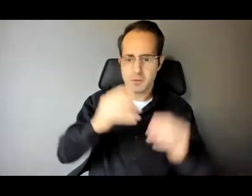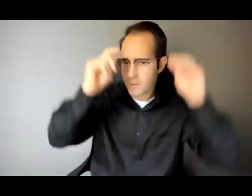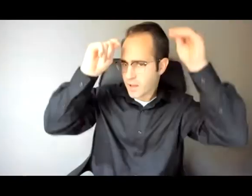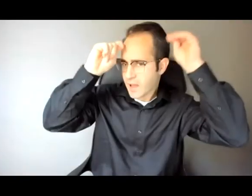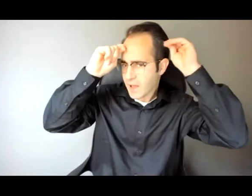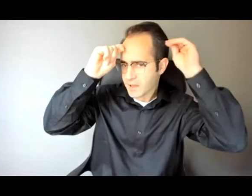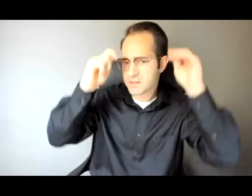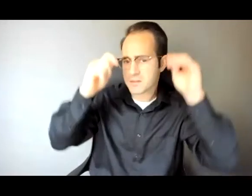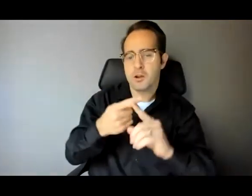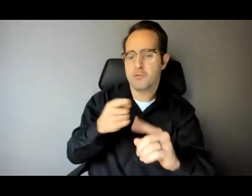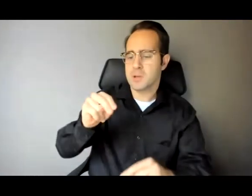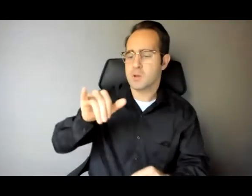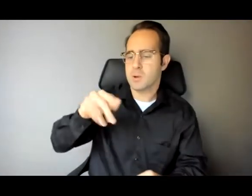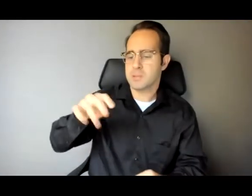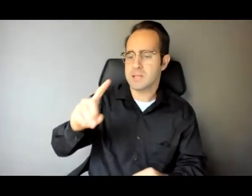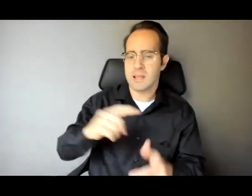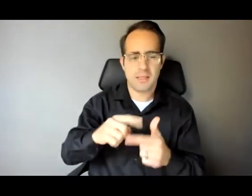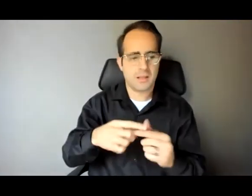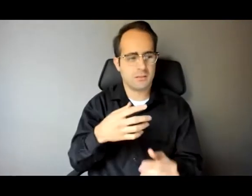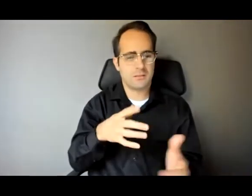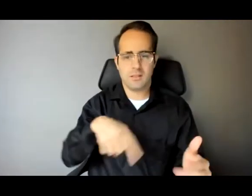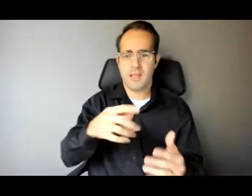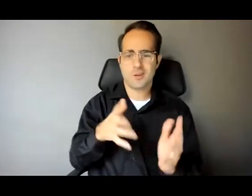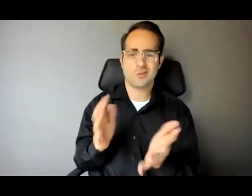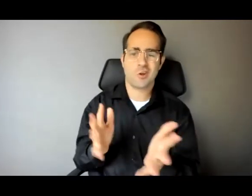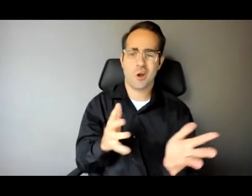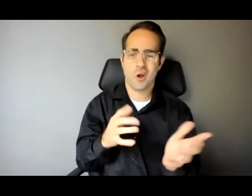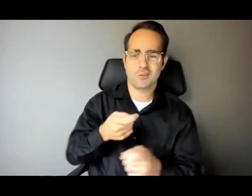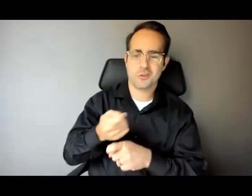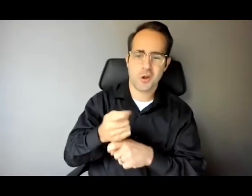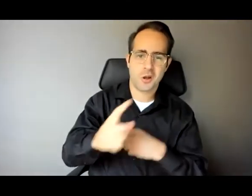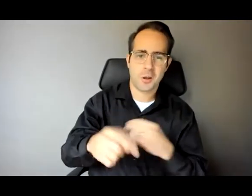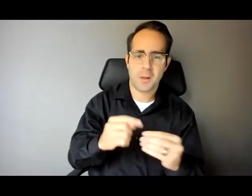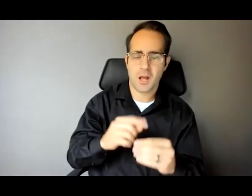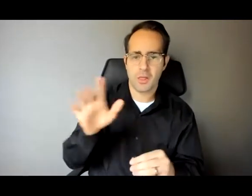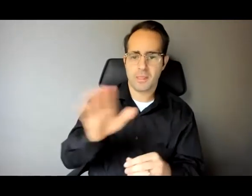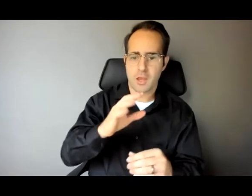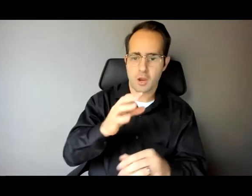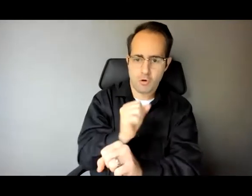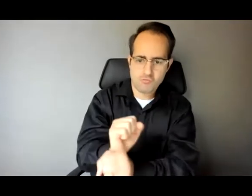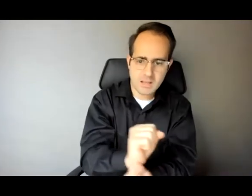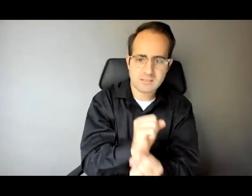arrests. I was the only black face in the room, but for most of that visit, I felt invisible.